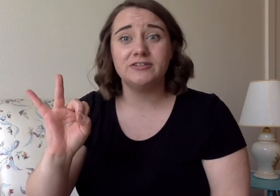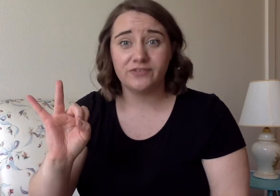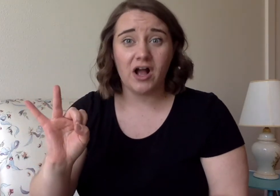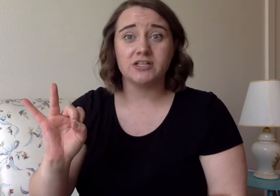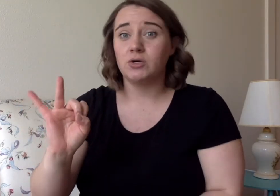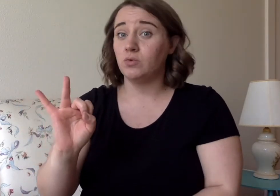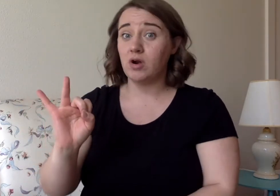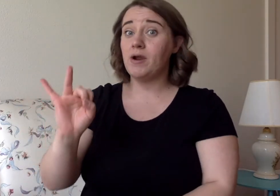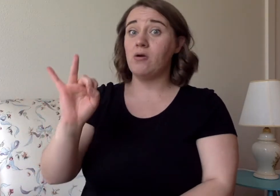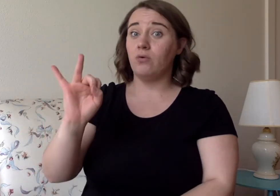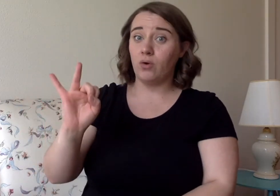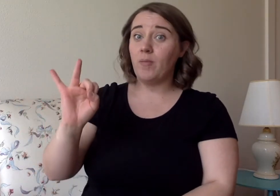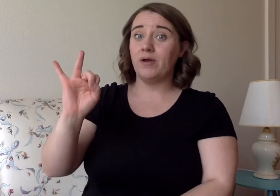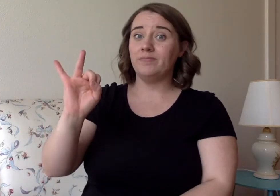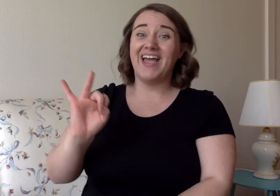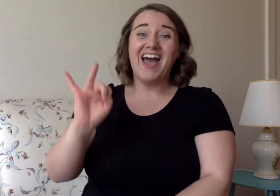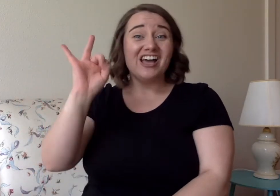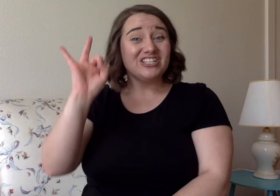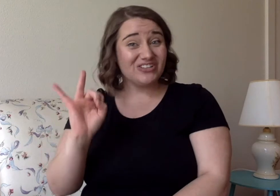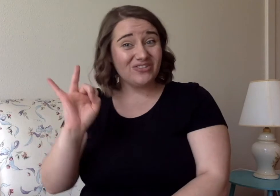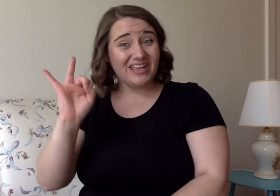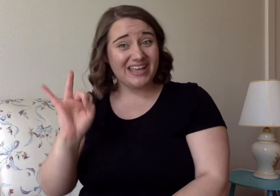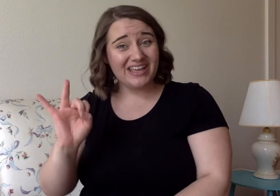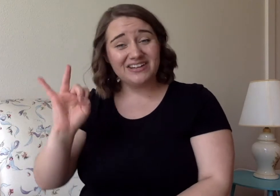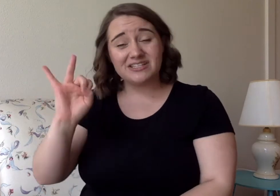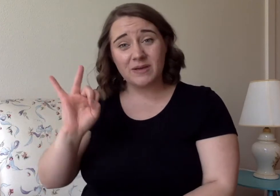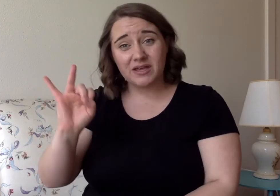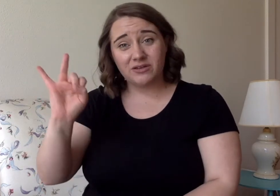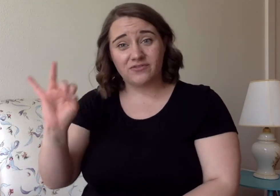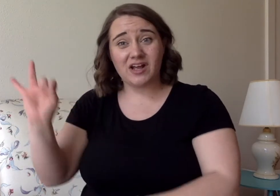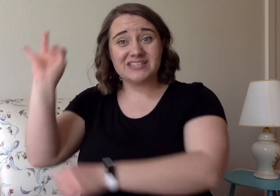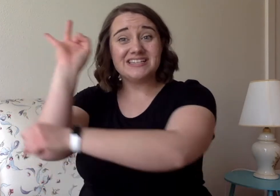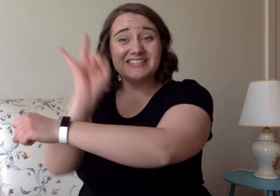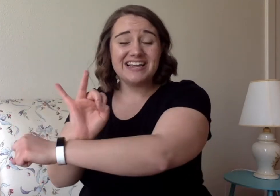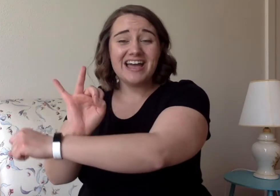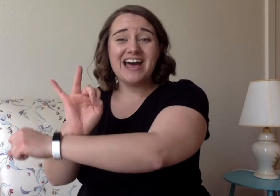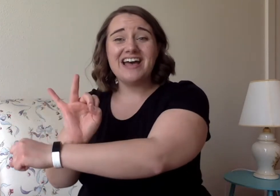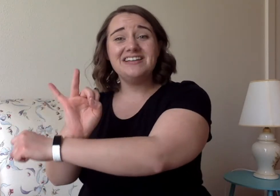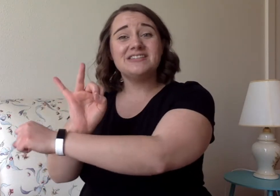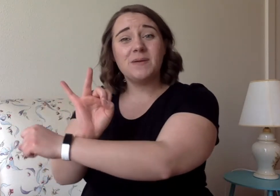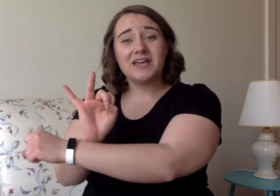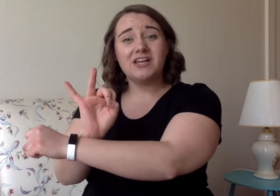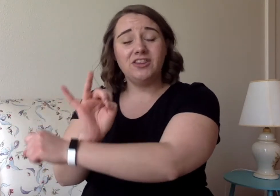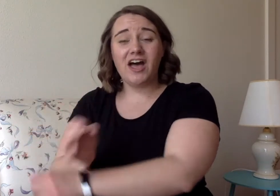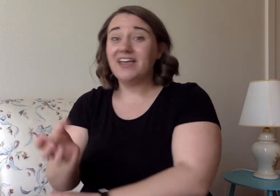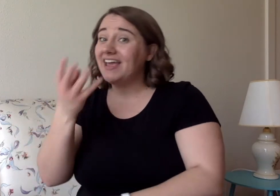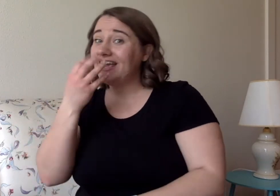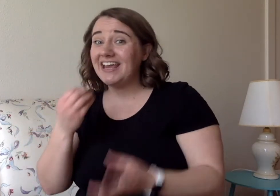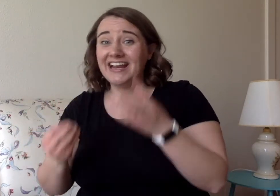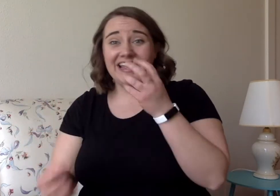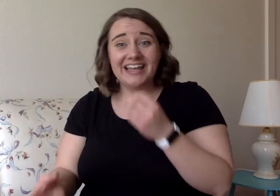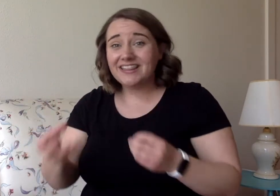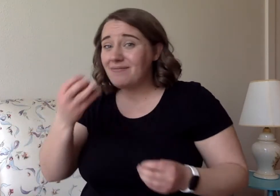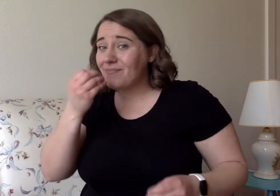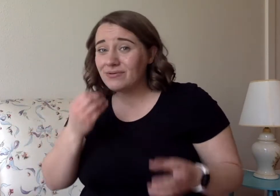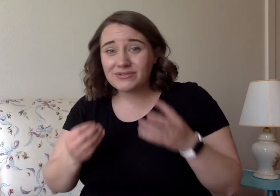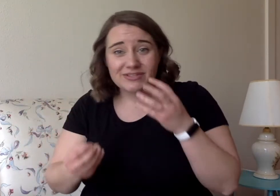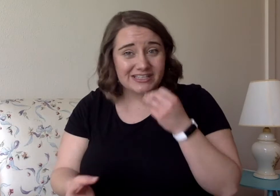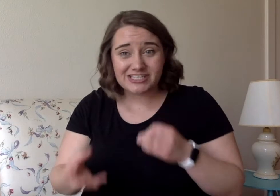frogs. Two little speckled frogs sitting on a speckled log eating the most delicious